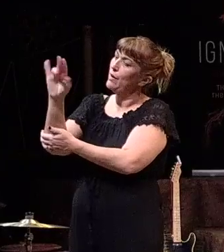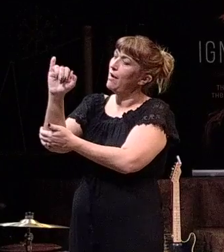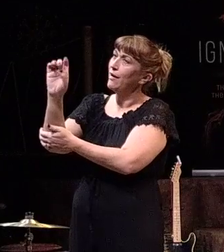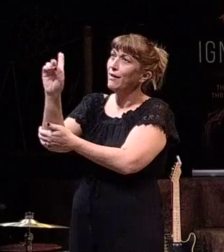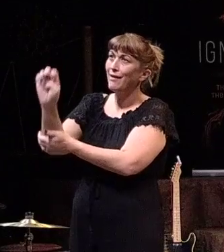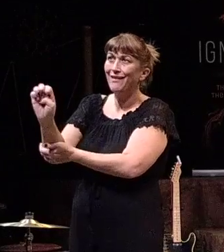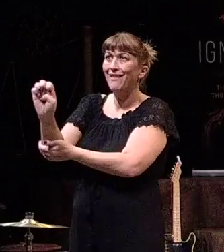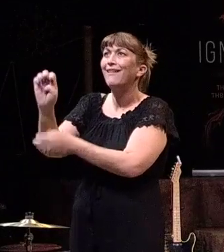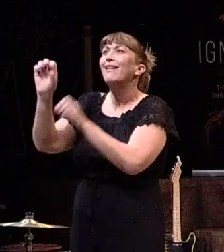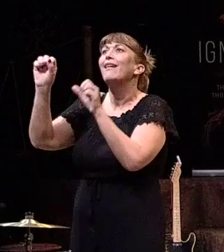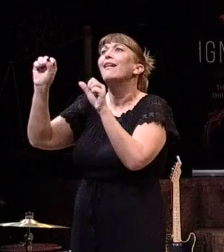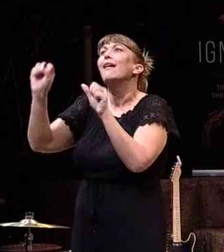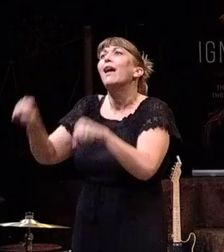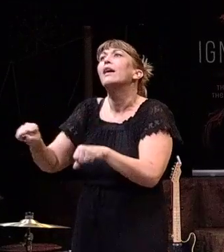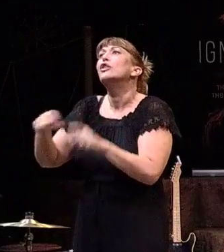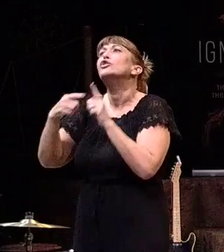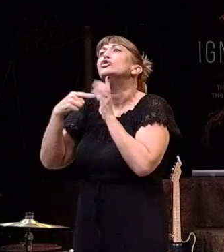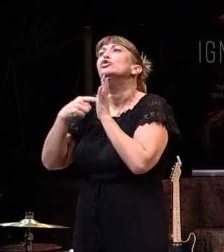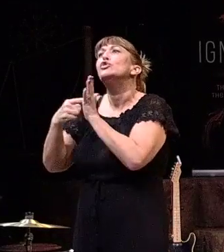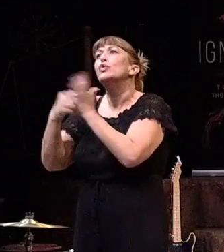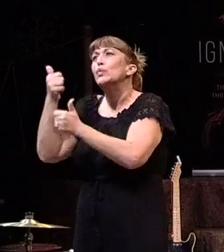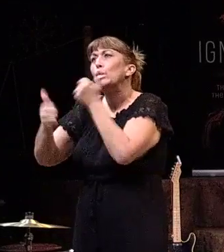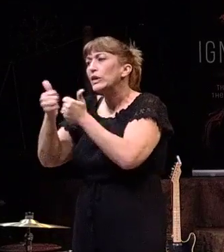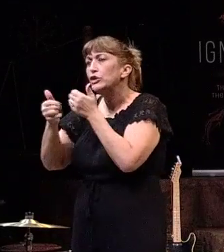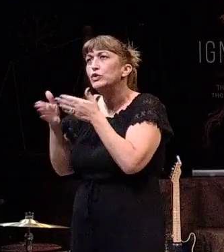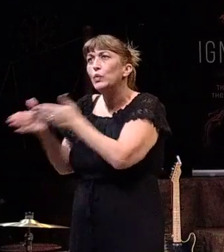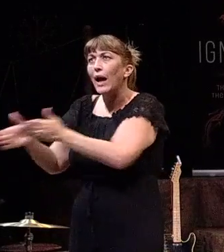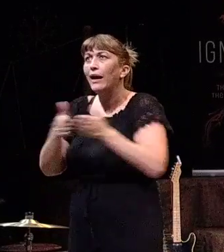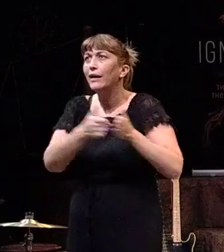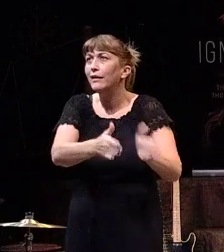We are the ones that have to decide whether we will walk in that way or not.